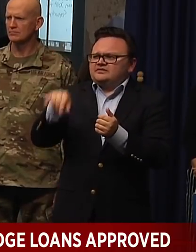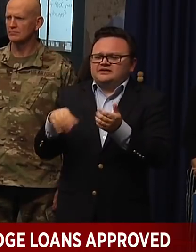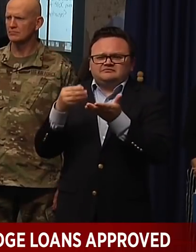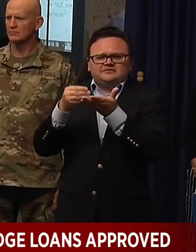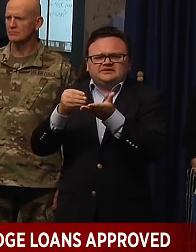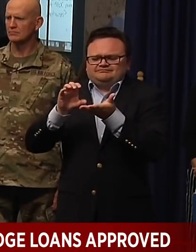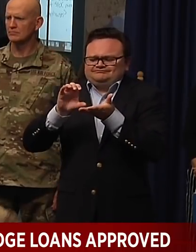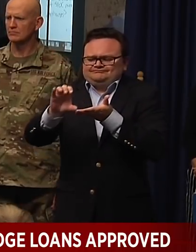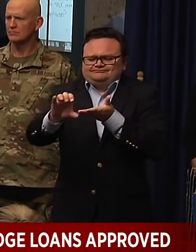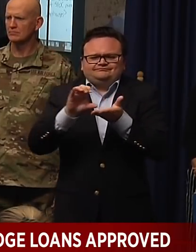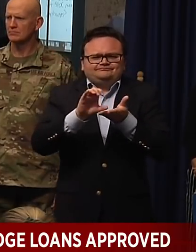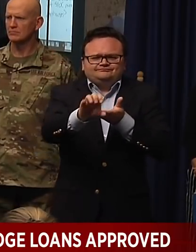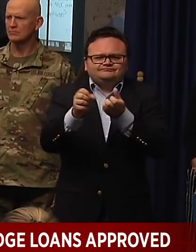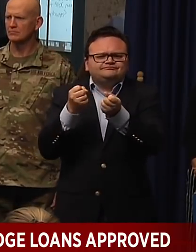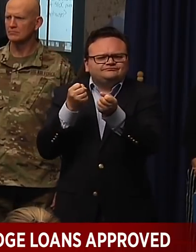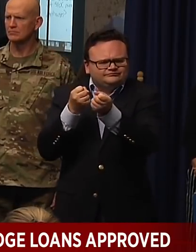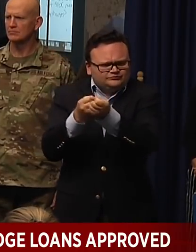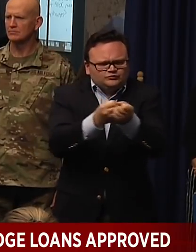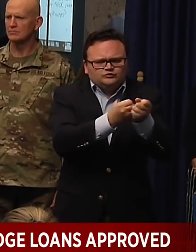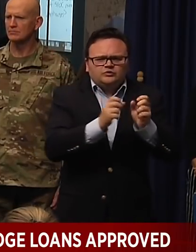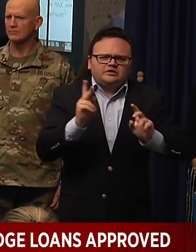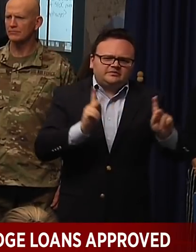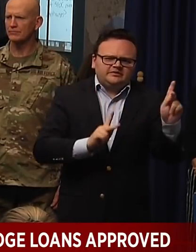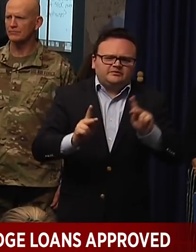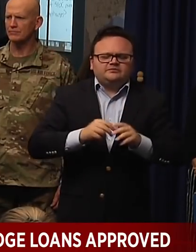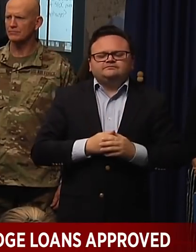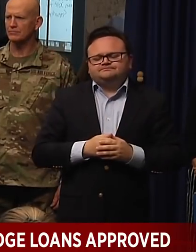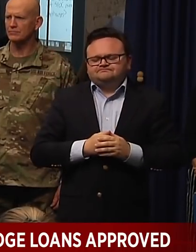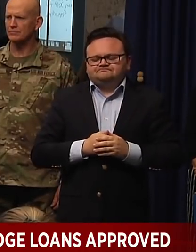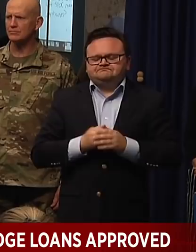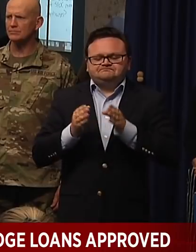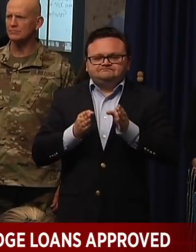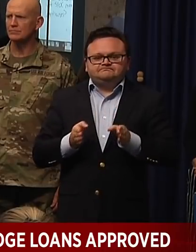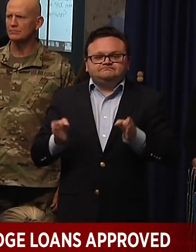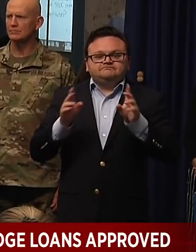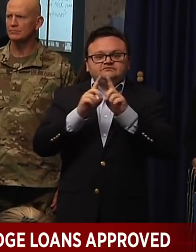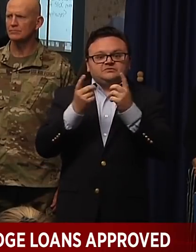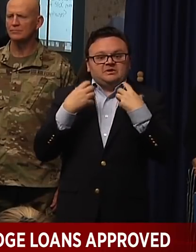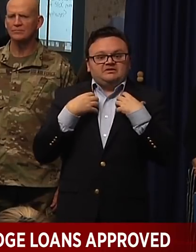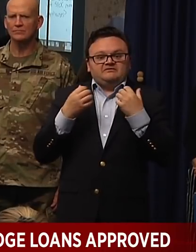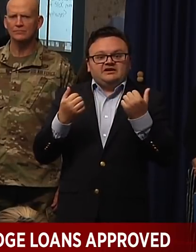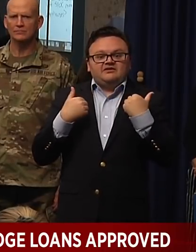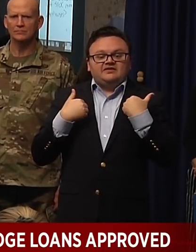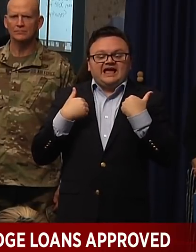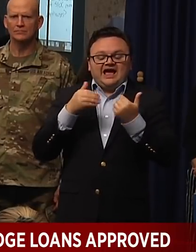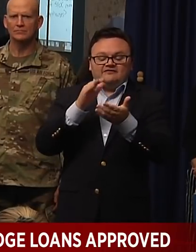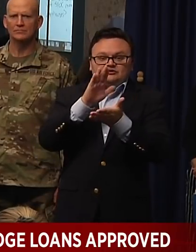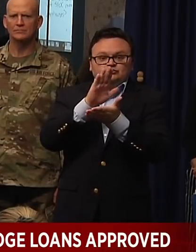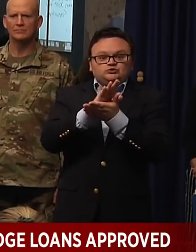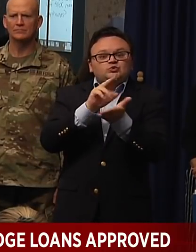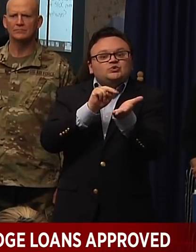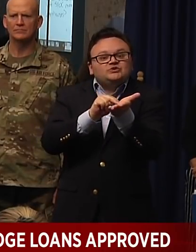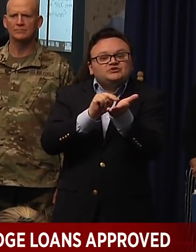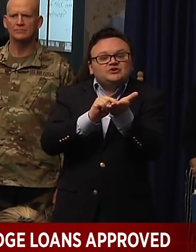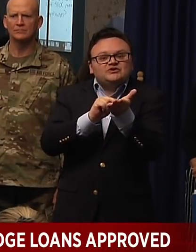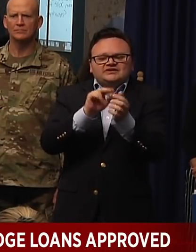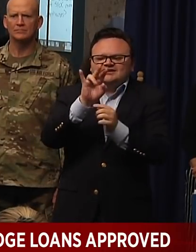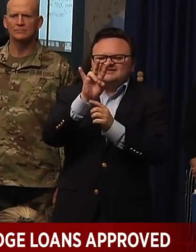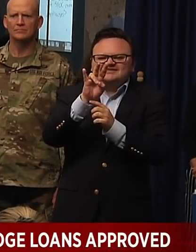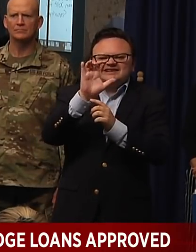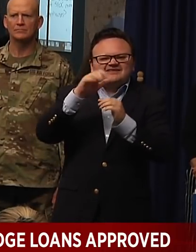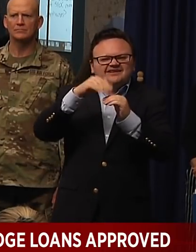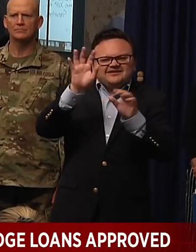well. The Department of Health has over 700 school nurses ready to help with the COVID-19 response. They're